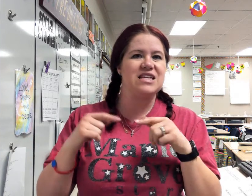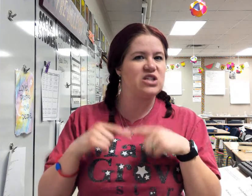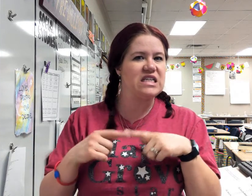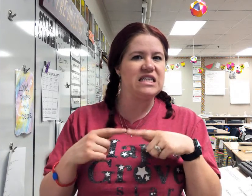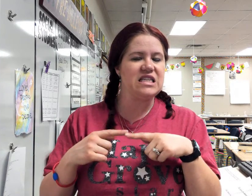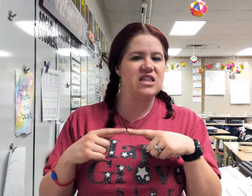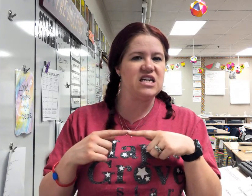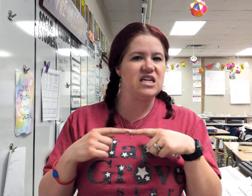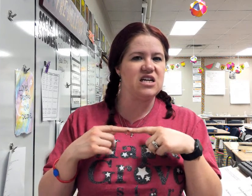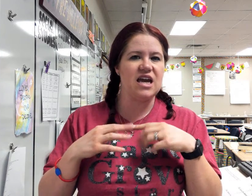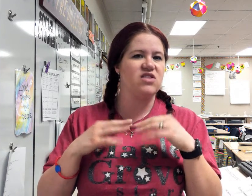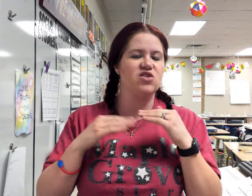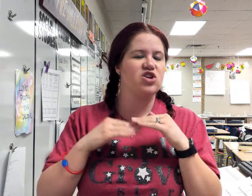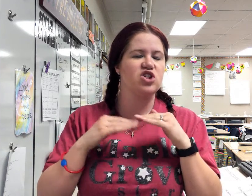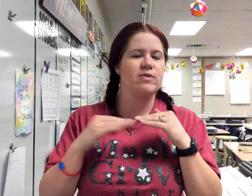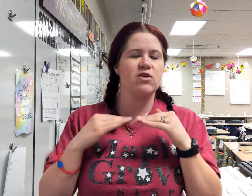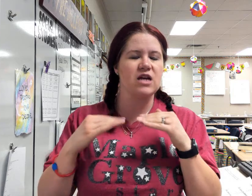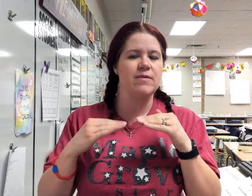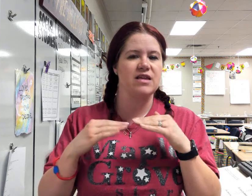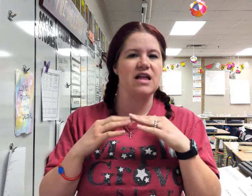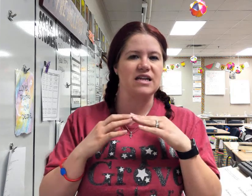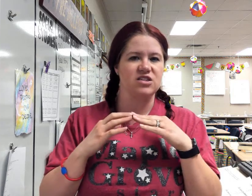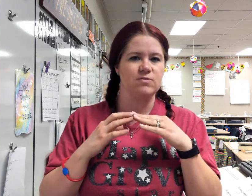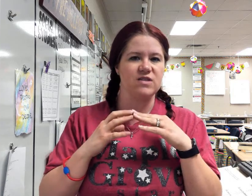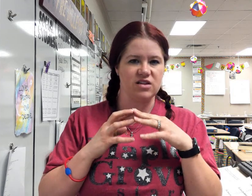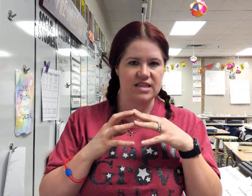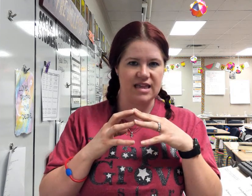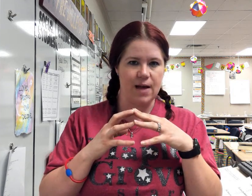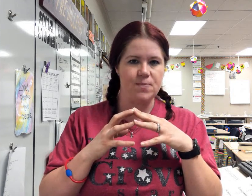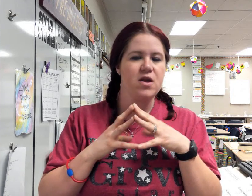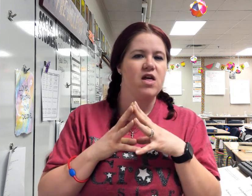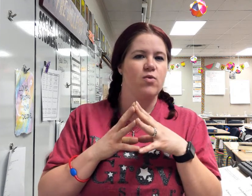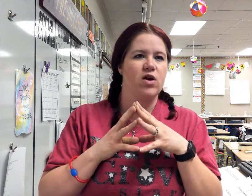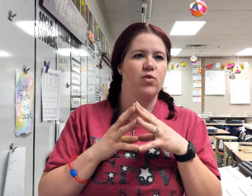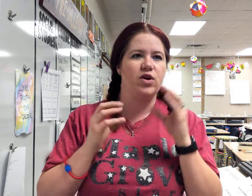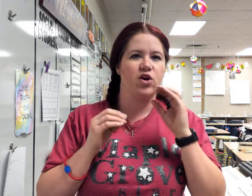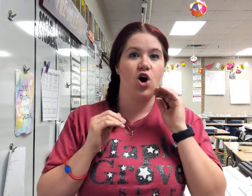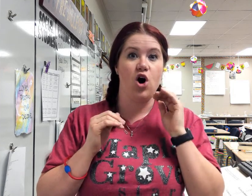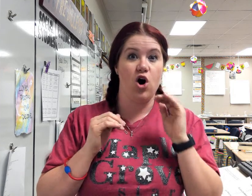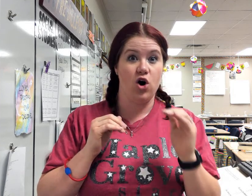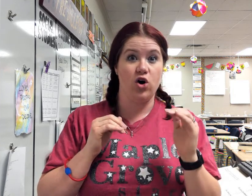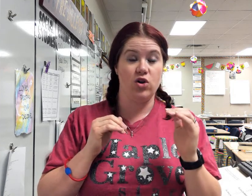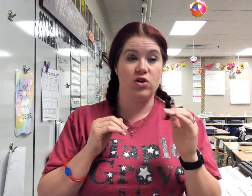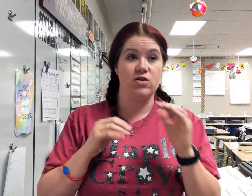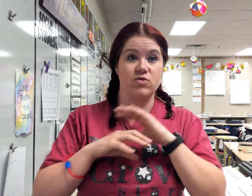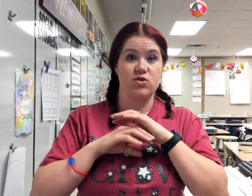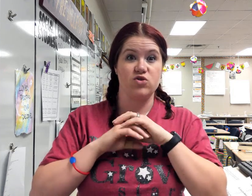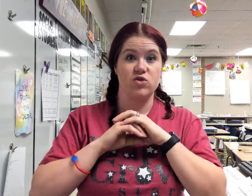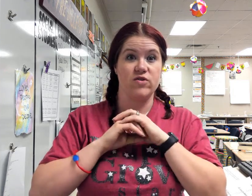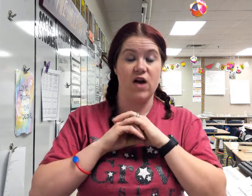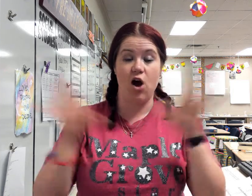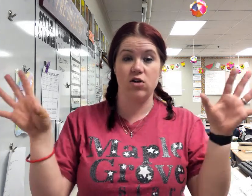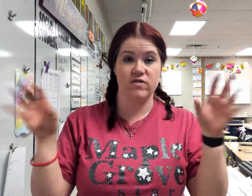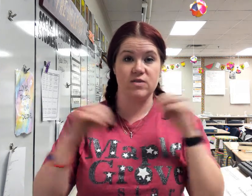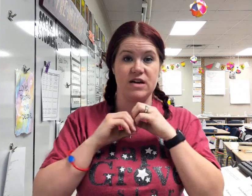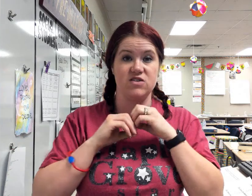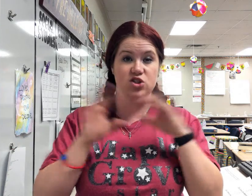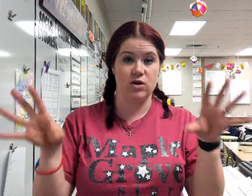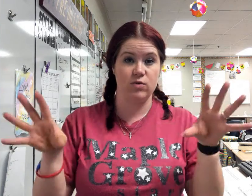that during the, there should be no time in the classroom that looks like that, where we're all sort of all over the place doing